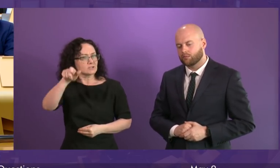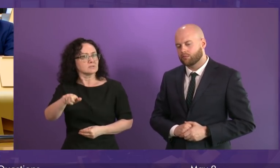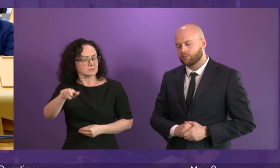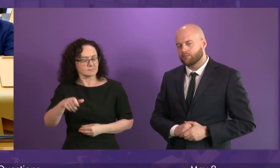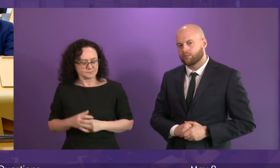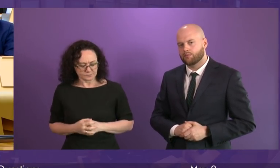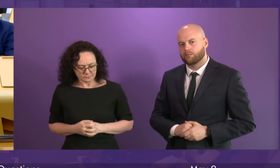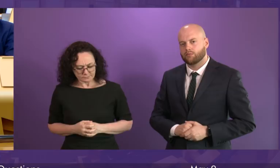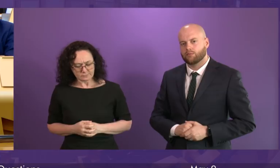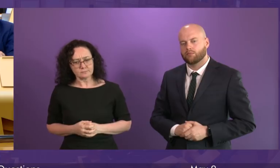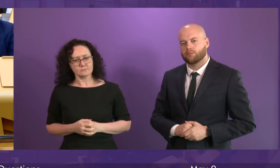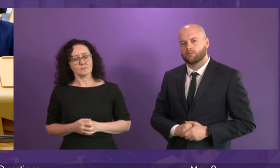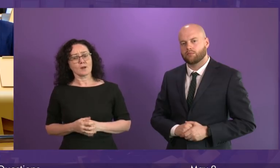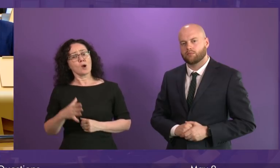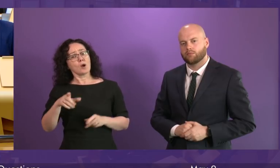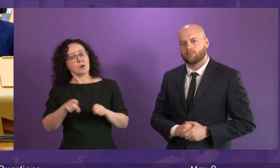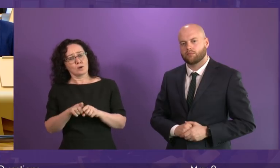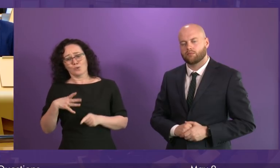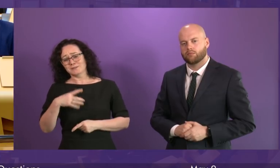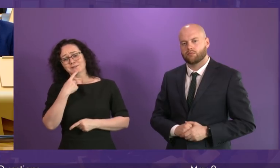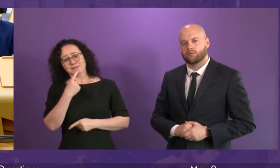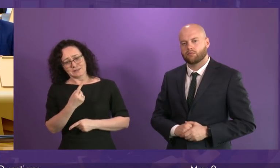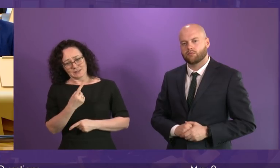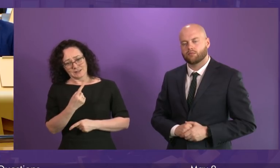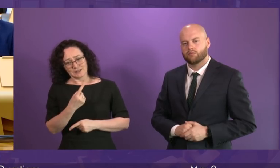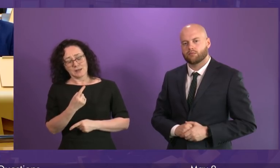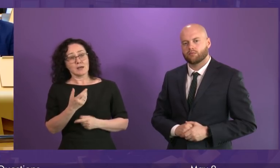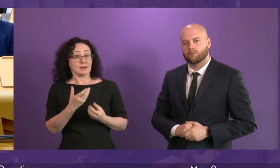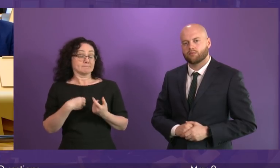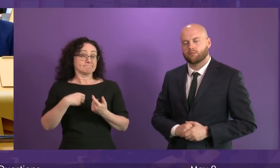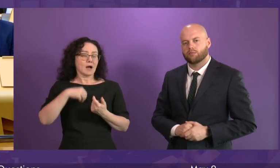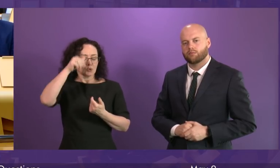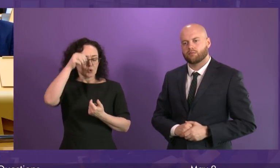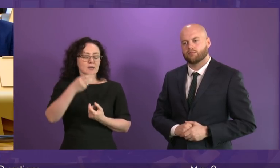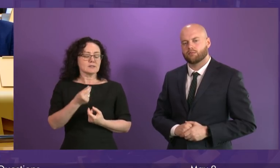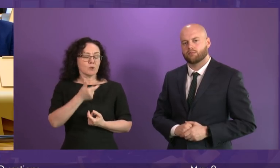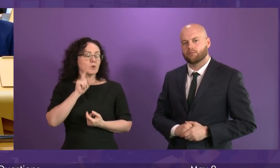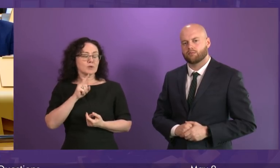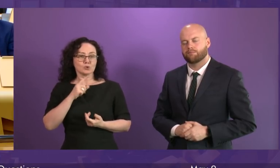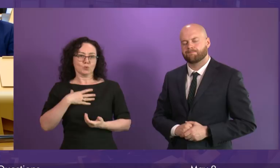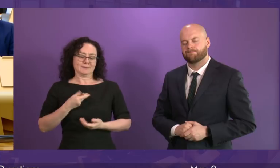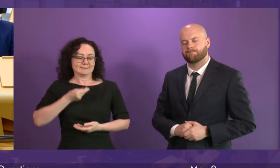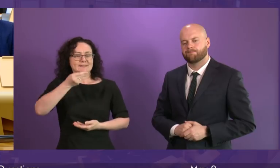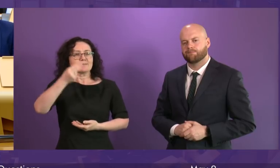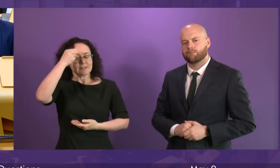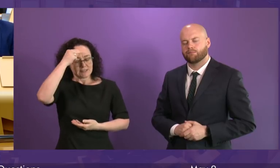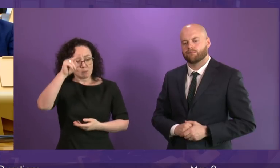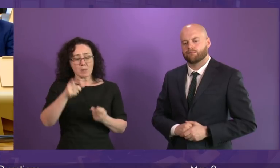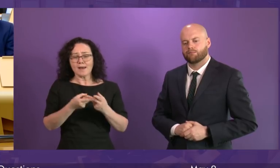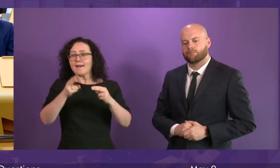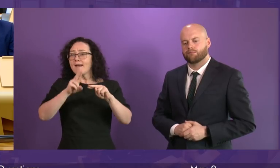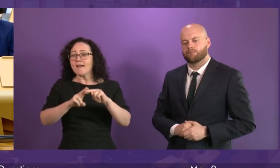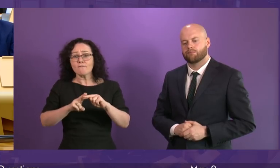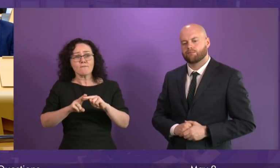The last thing I would say to Neil Findlay I absolutely understand why some women will want to retain anonymity and privacy but if there are any